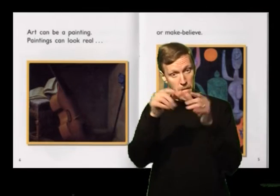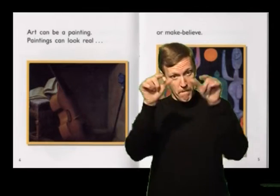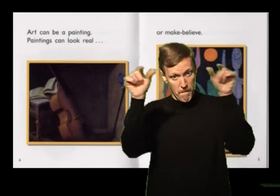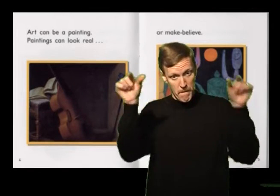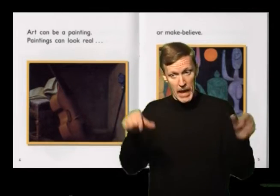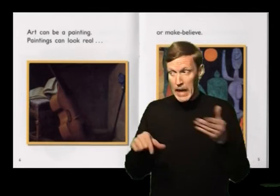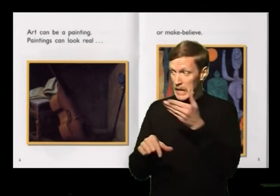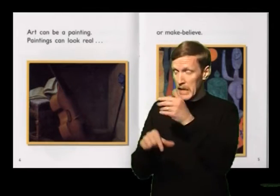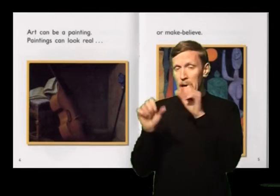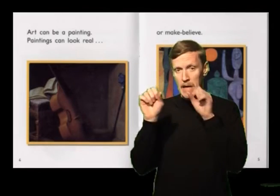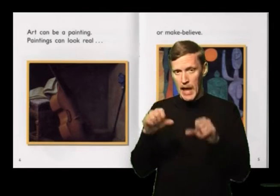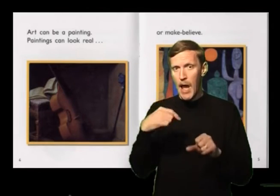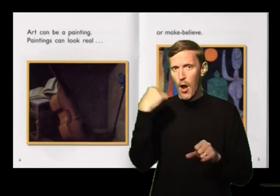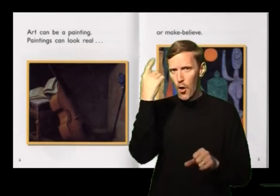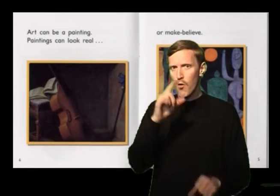Paintings can look real.